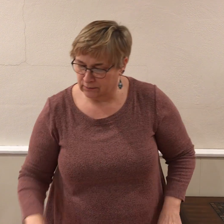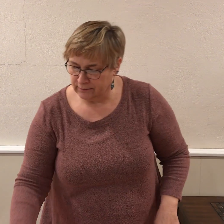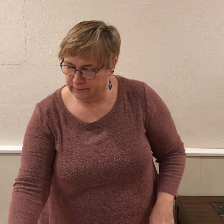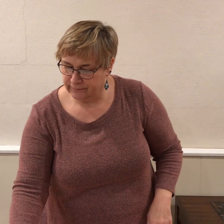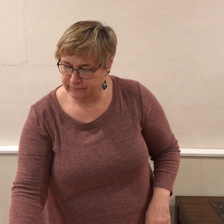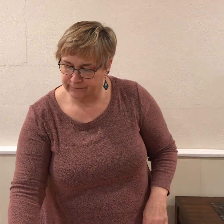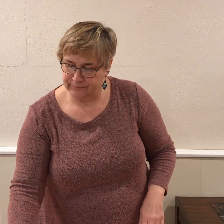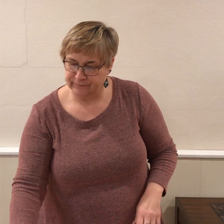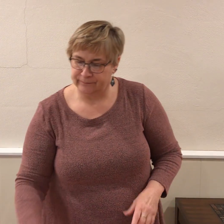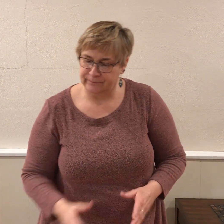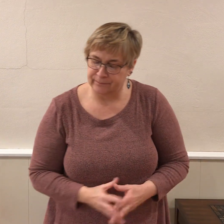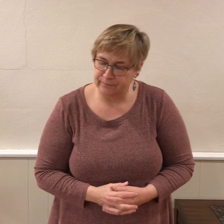we'll avoid that one.